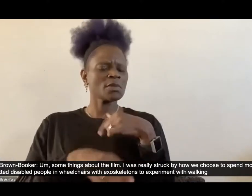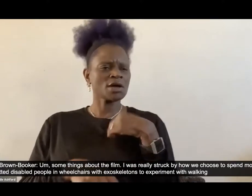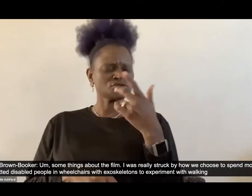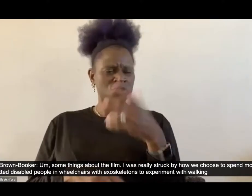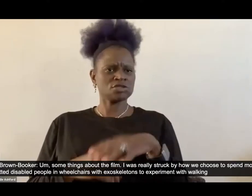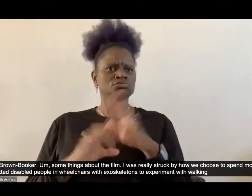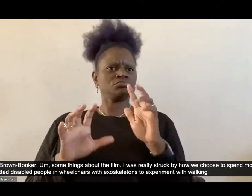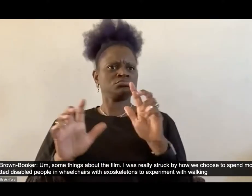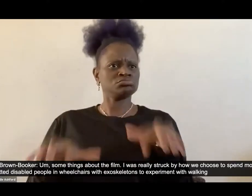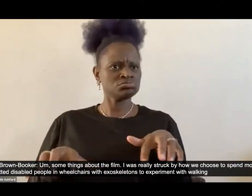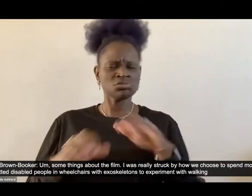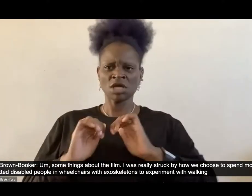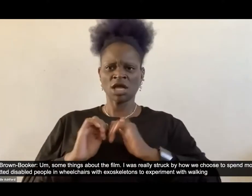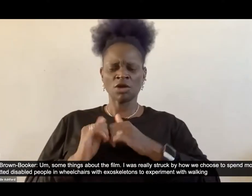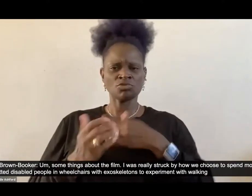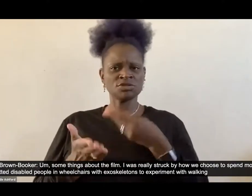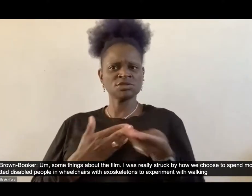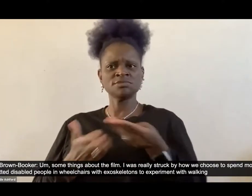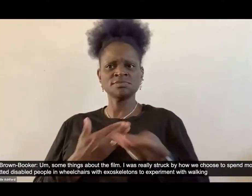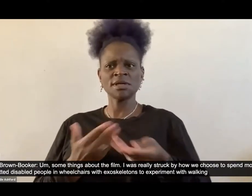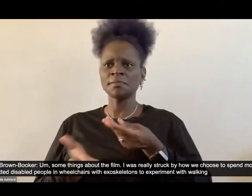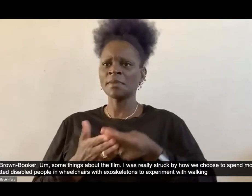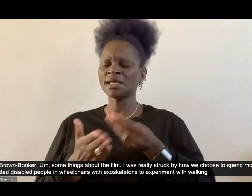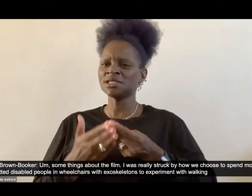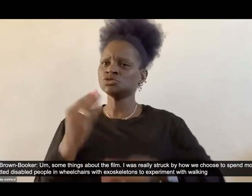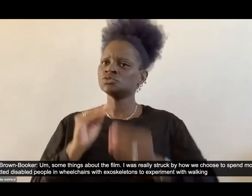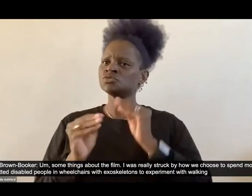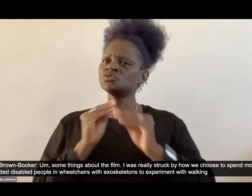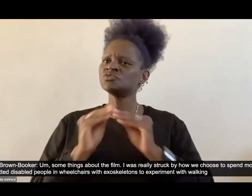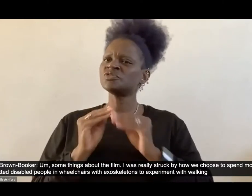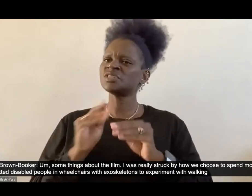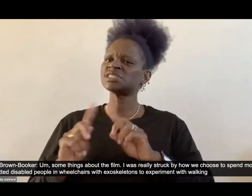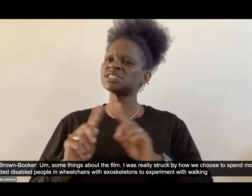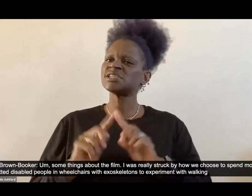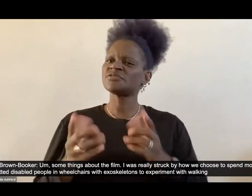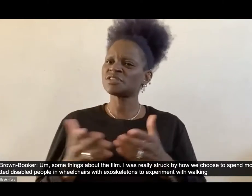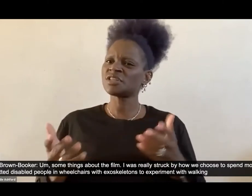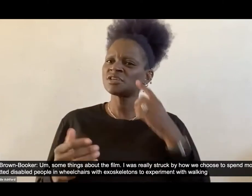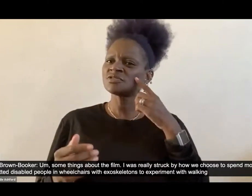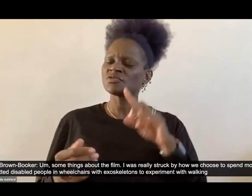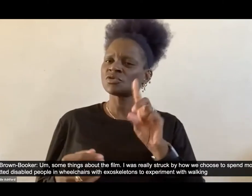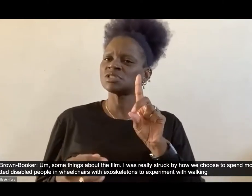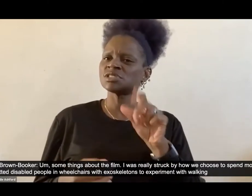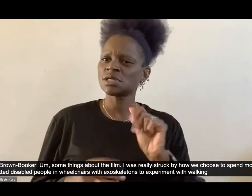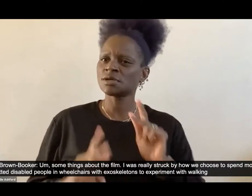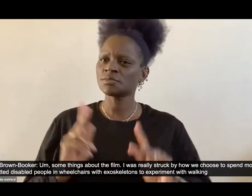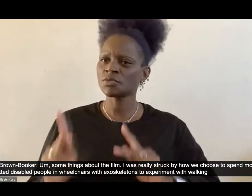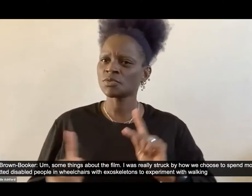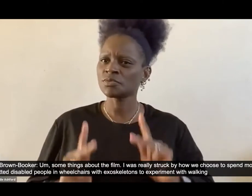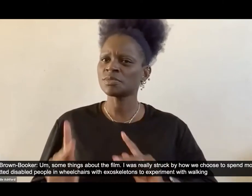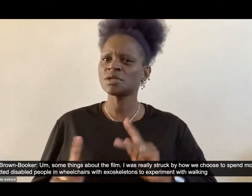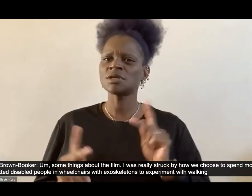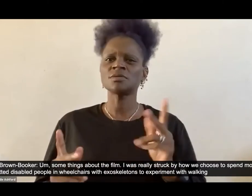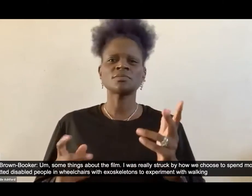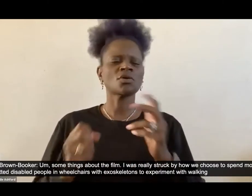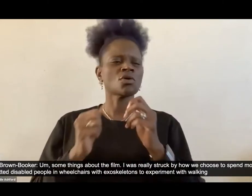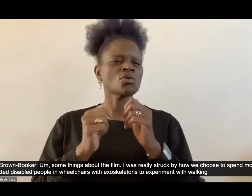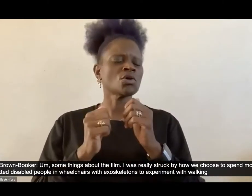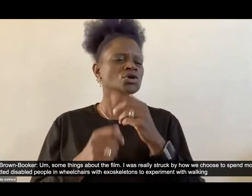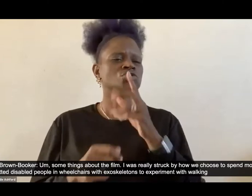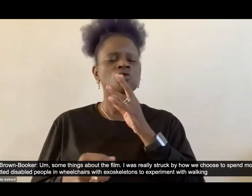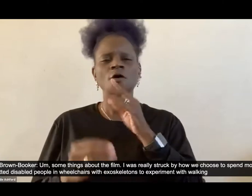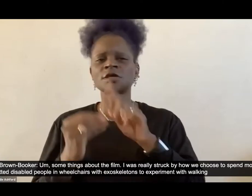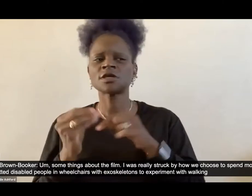money to fix things and fit it disabled people in wheelchairs with exoskeletons to